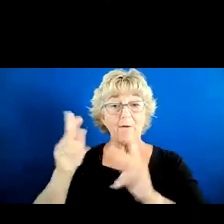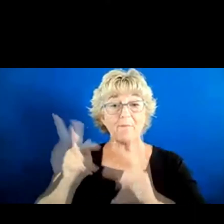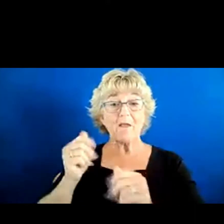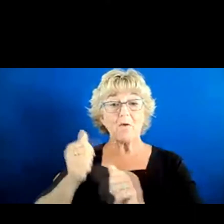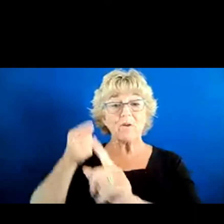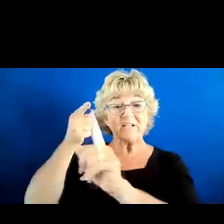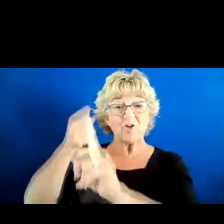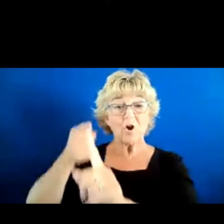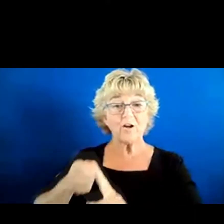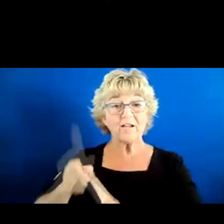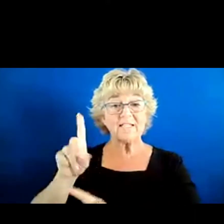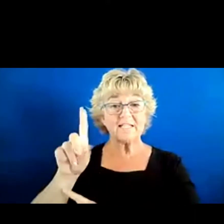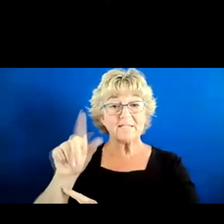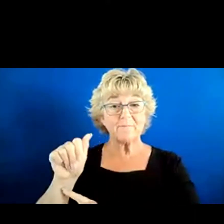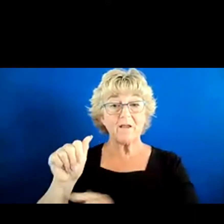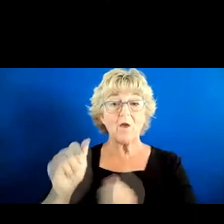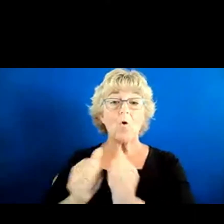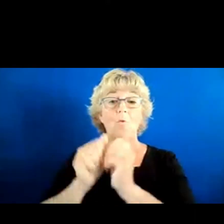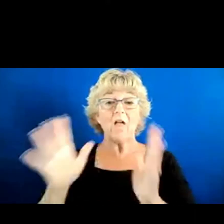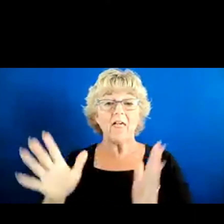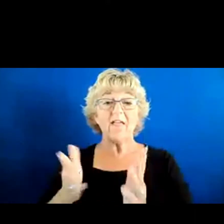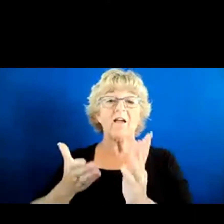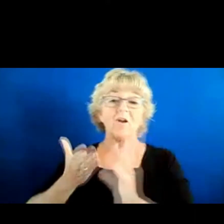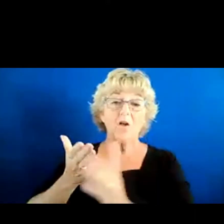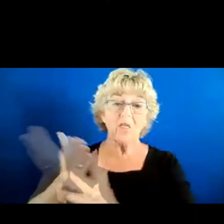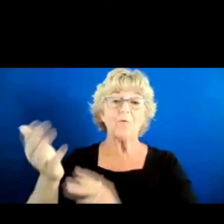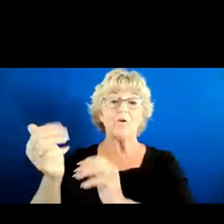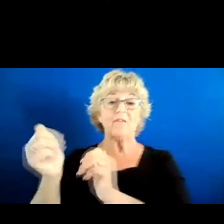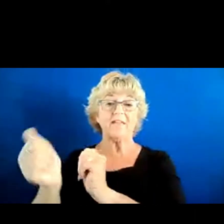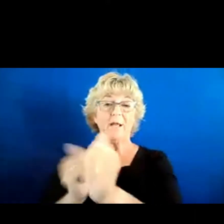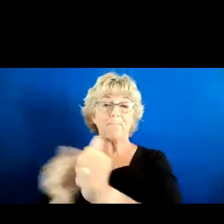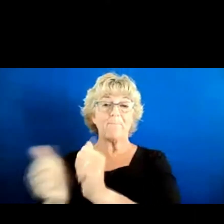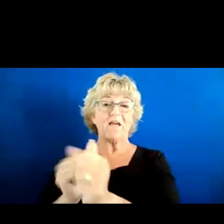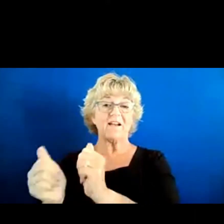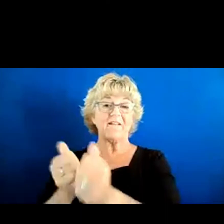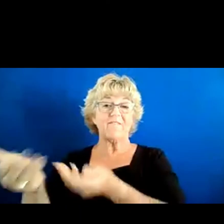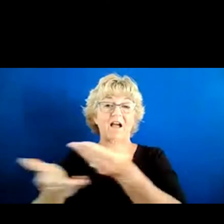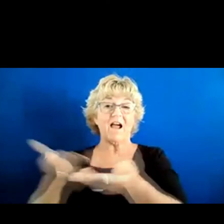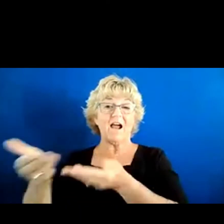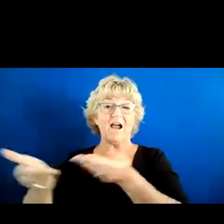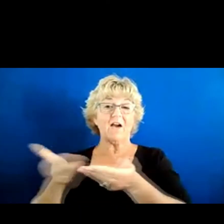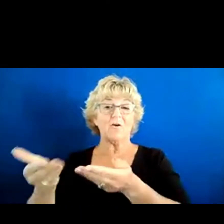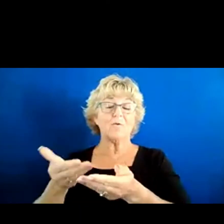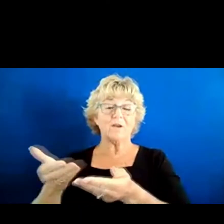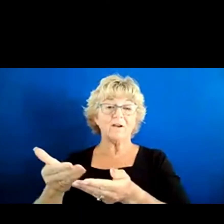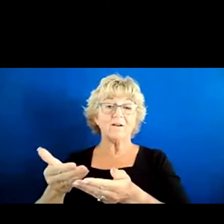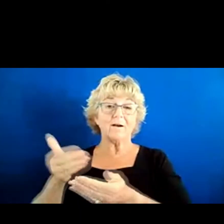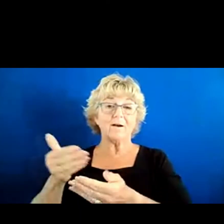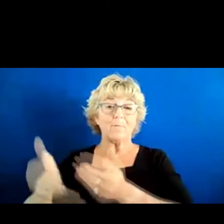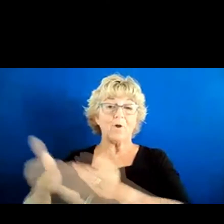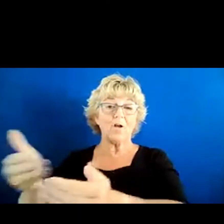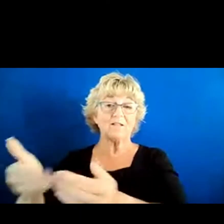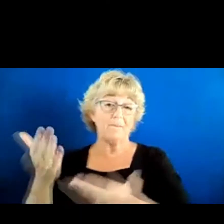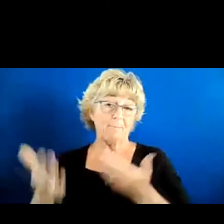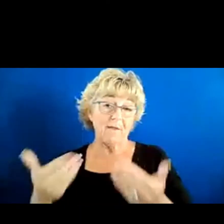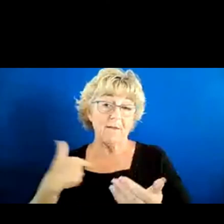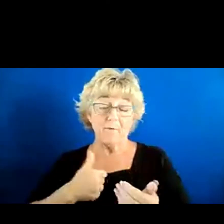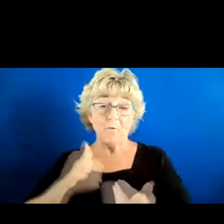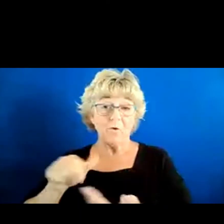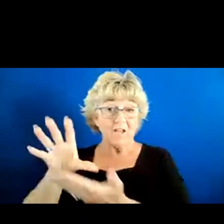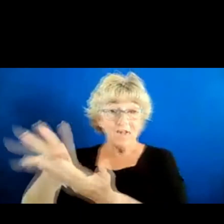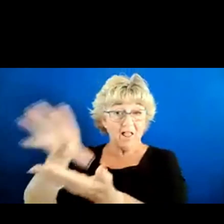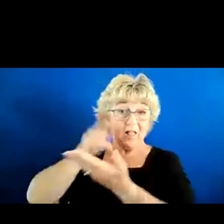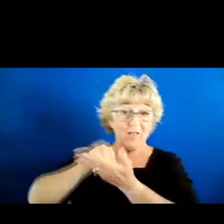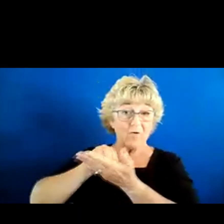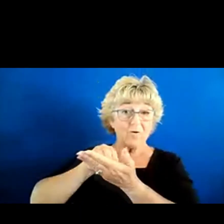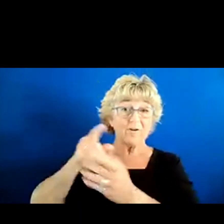disabilities without going through the competitive hiring process. There may be ways we can, you know, learn from that and